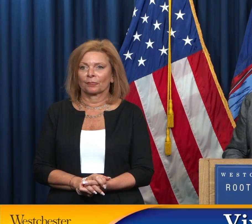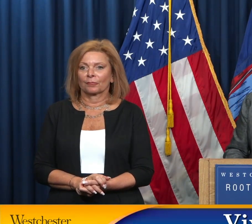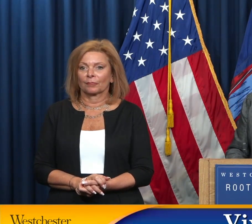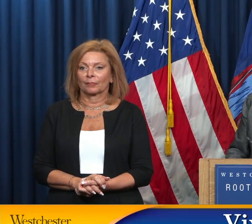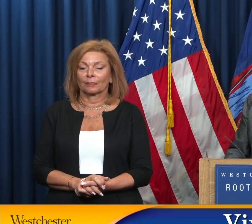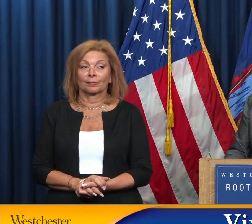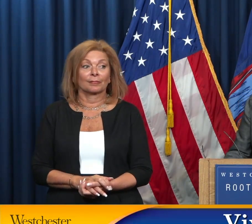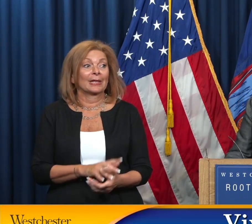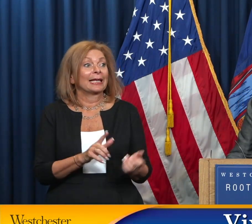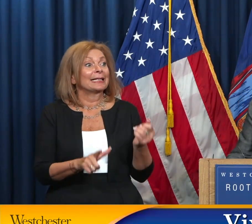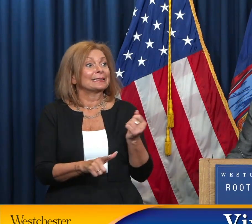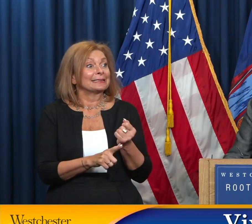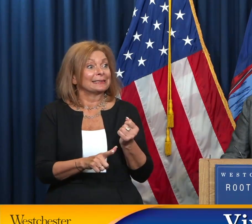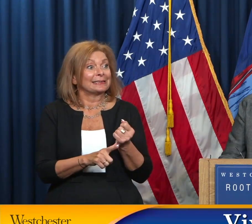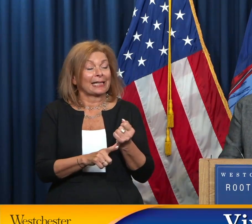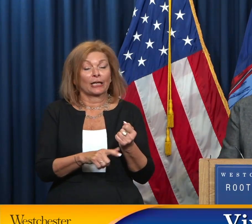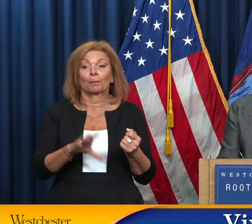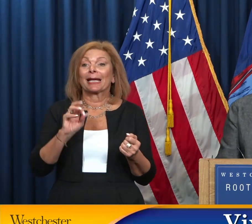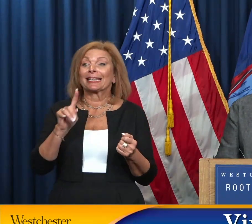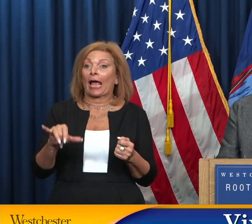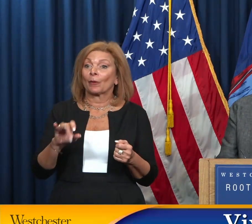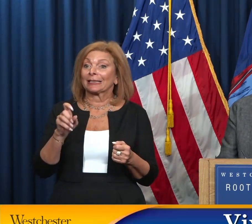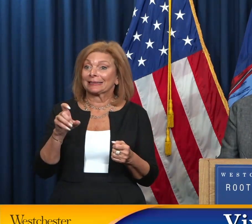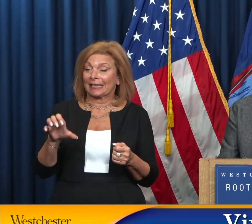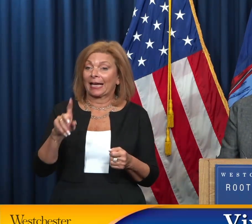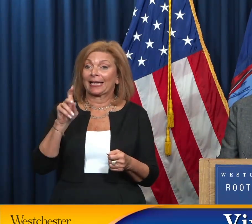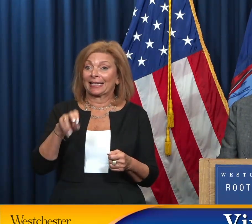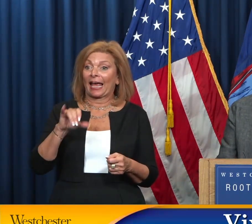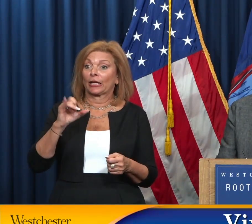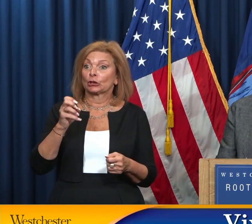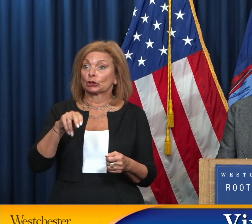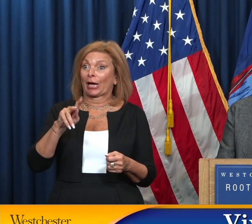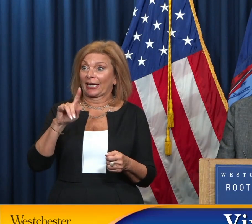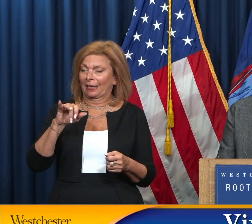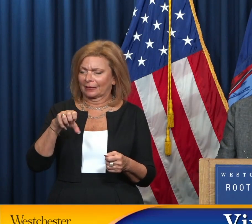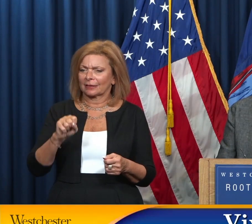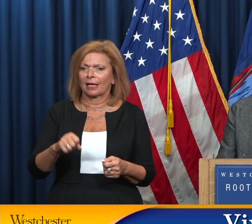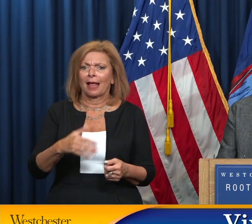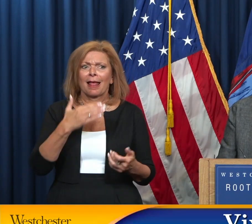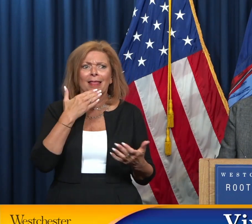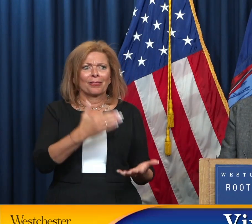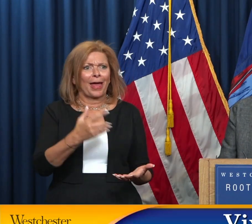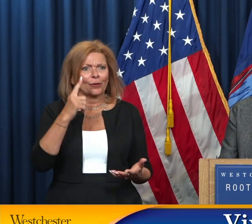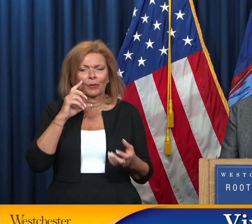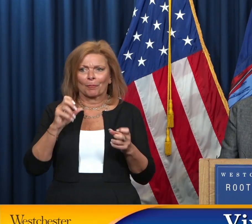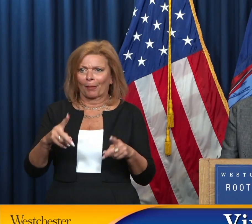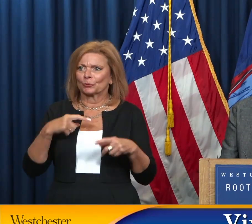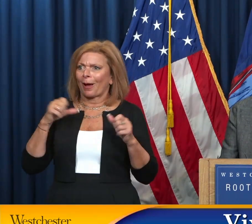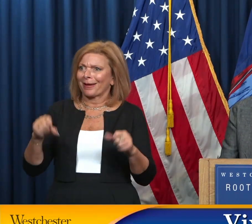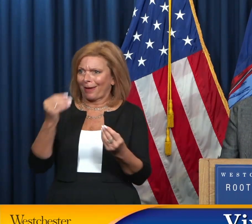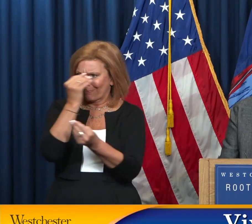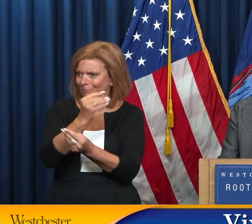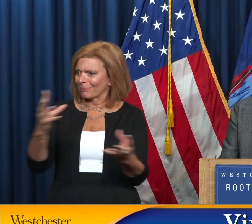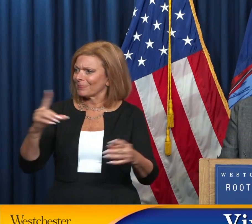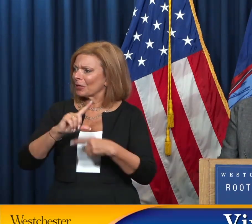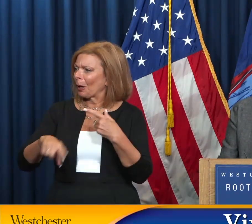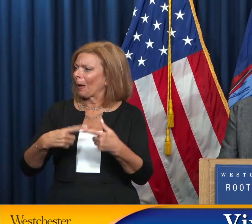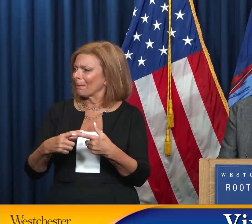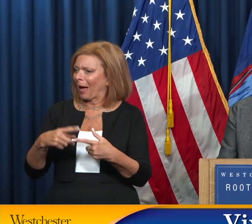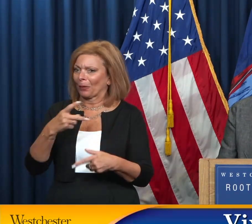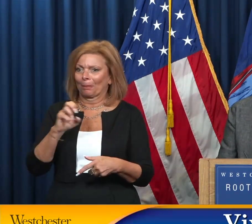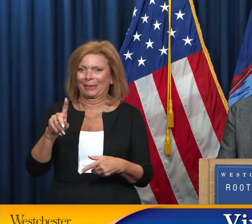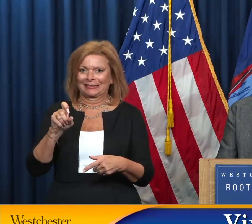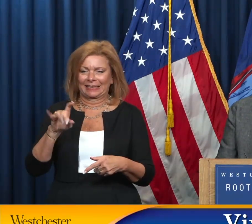Deputy County Executive Ken Jenkins, thank you for the opportunity to update the community on the city of Peekskill. As like other